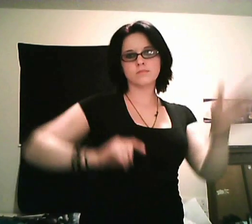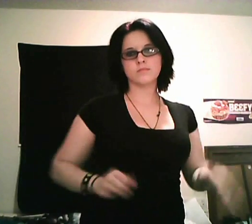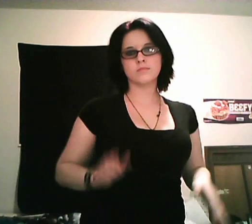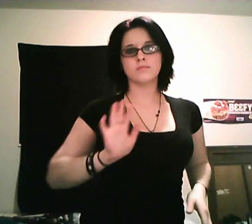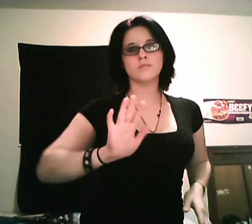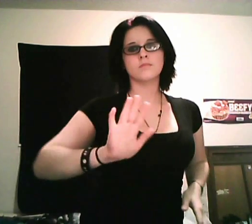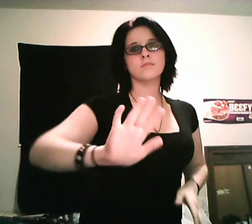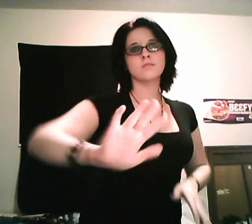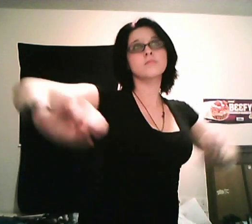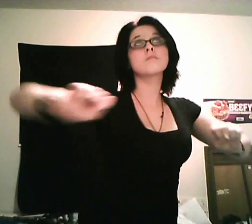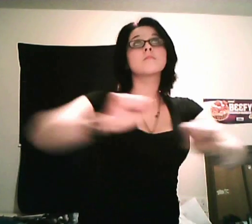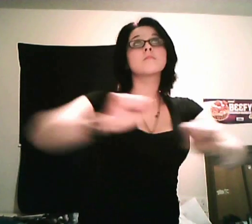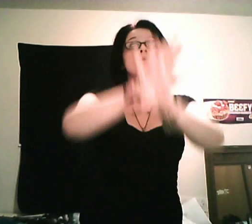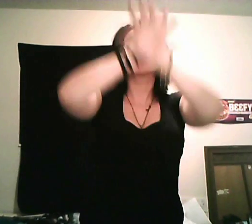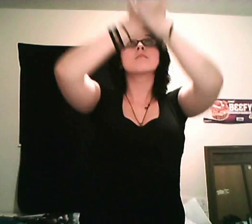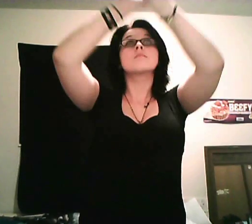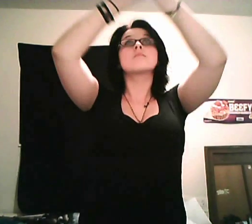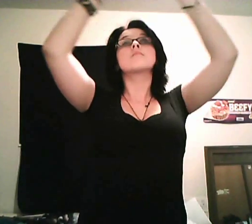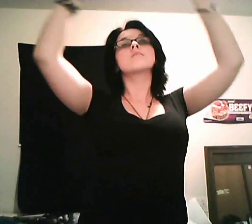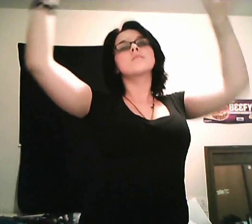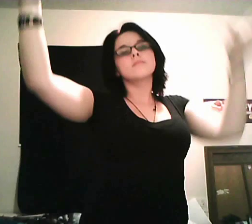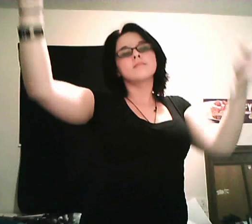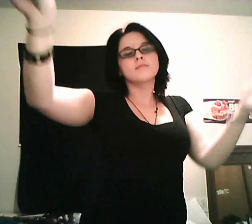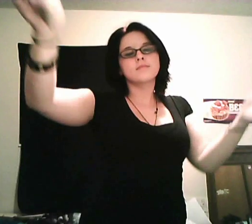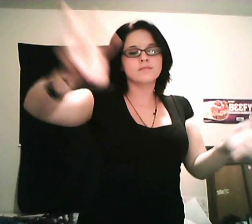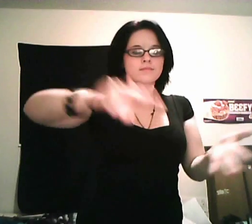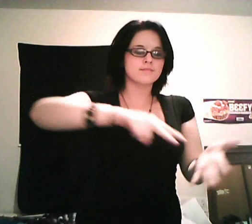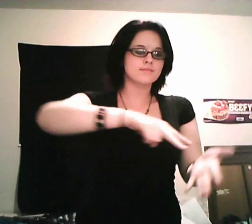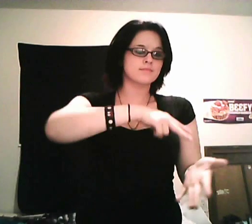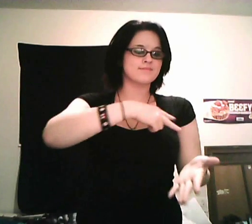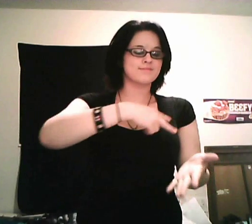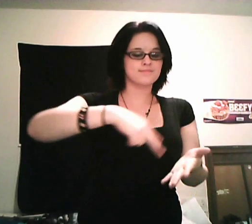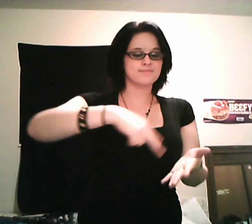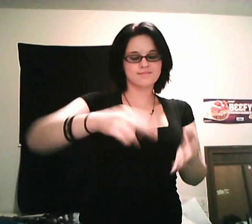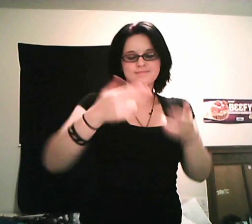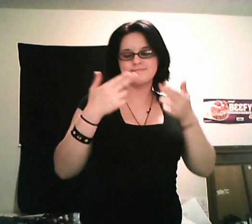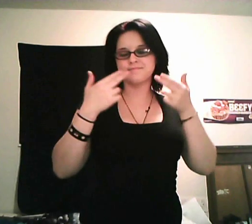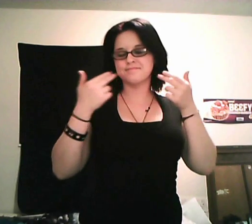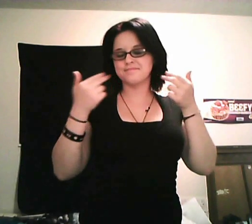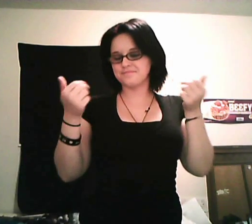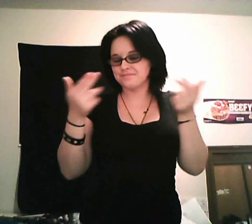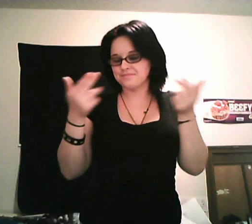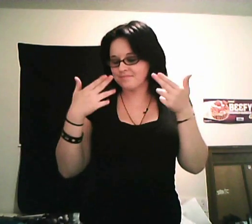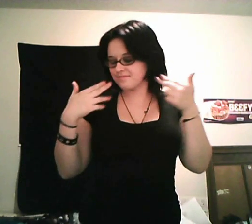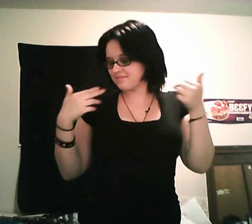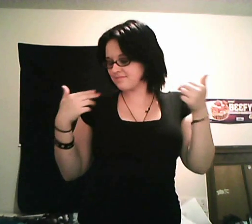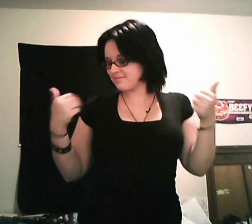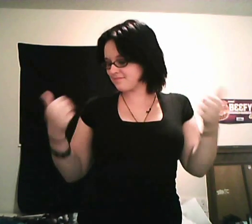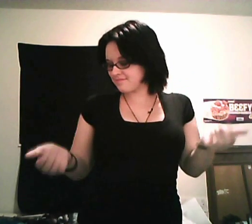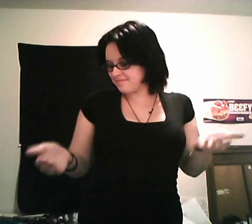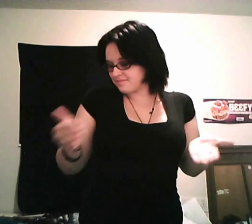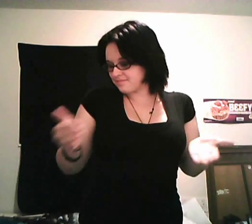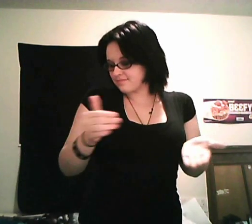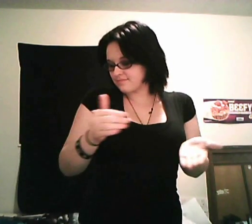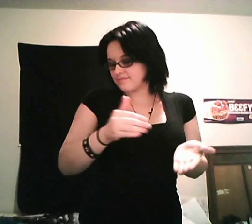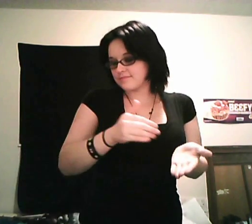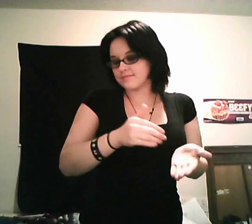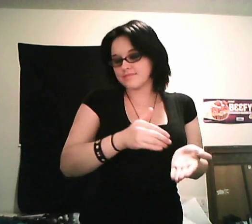Of your galaxy dancing and laughing And laughing again